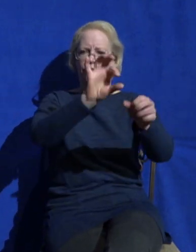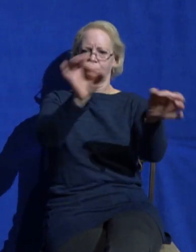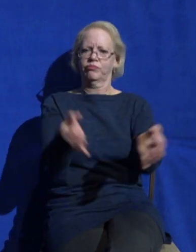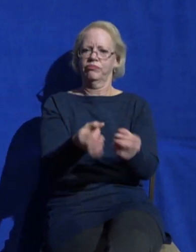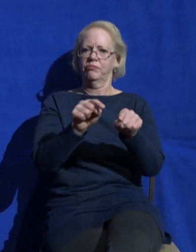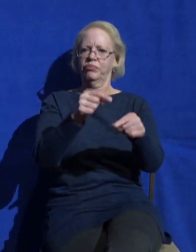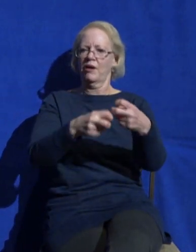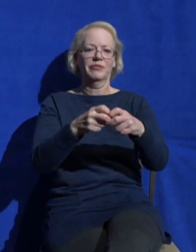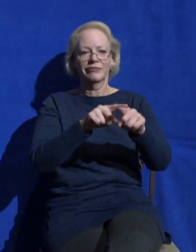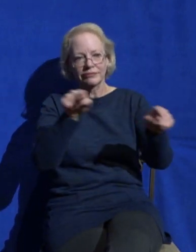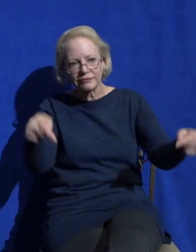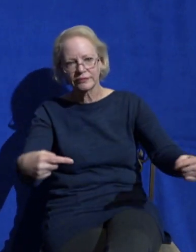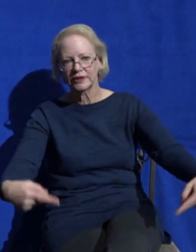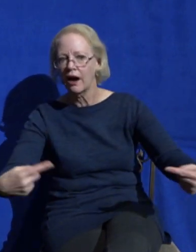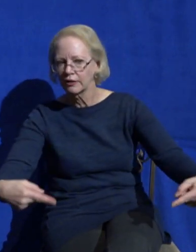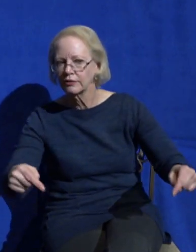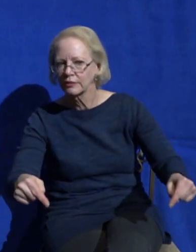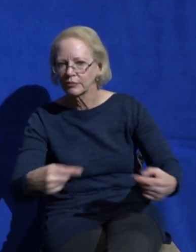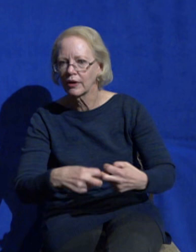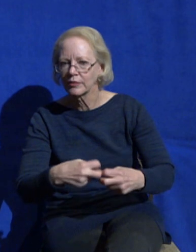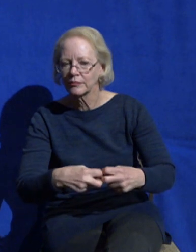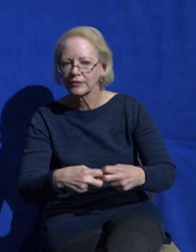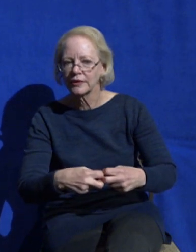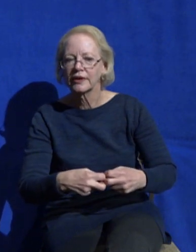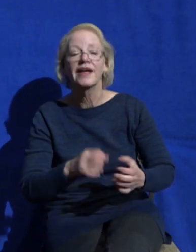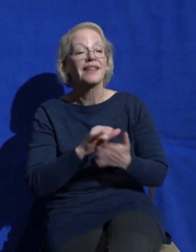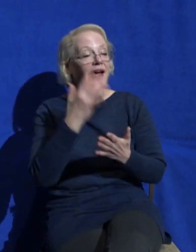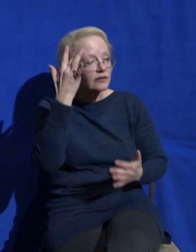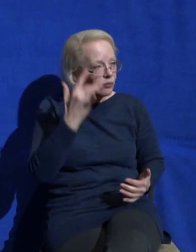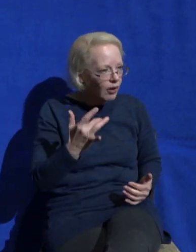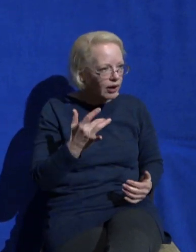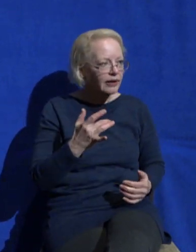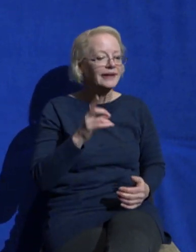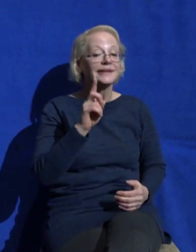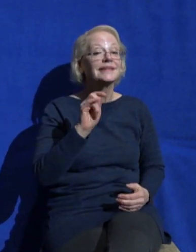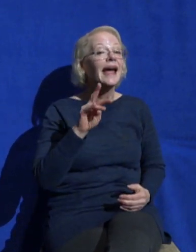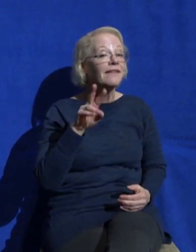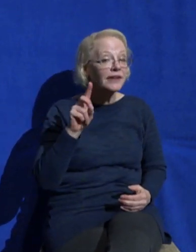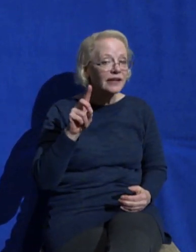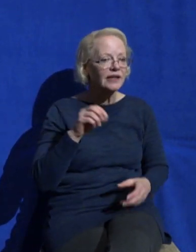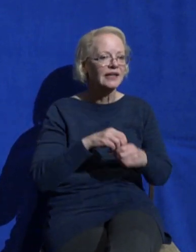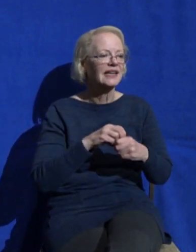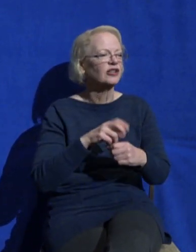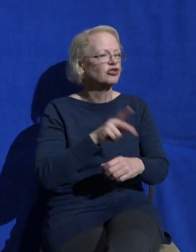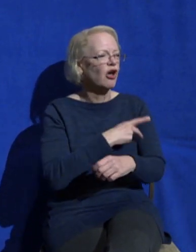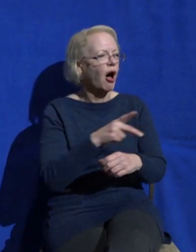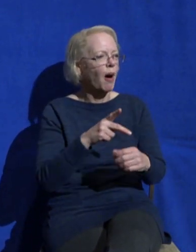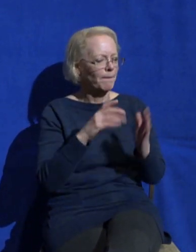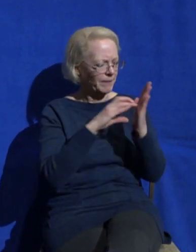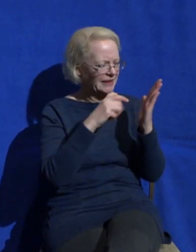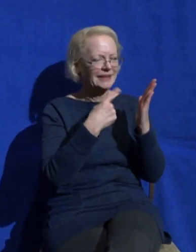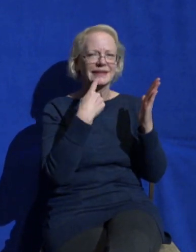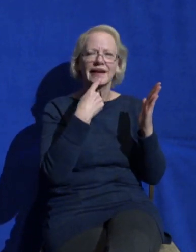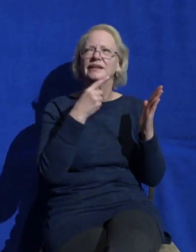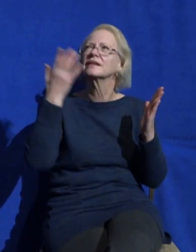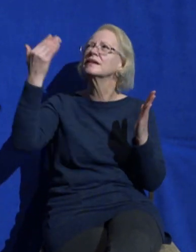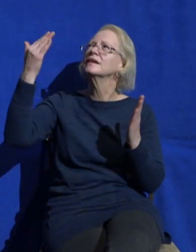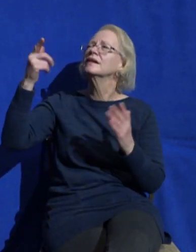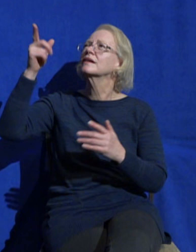says search me oh God and know my heart try me and know my thoughts and see if